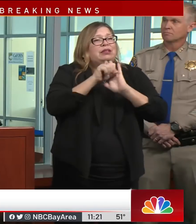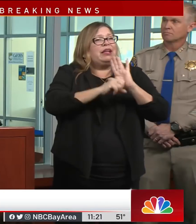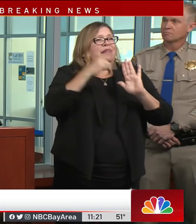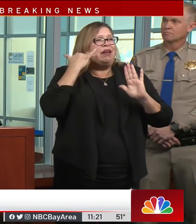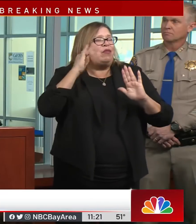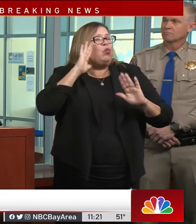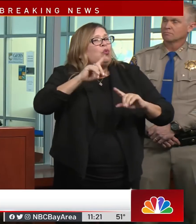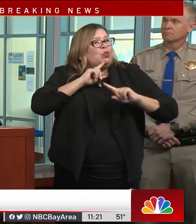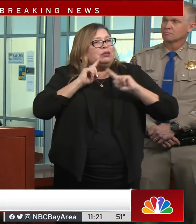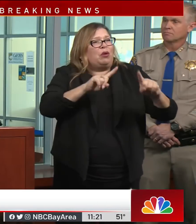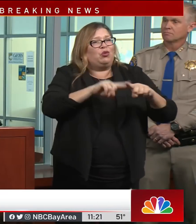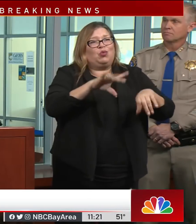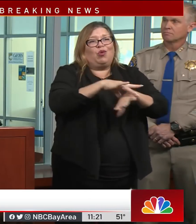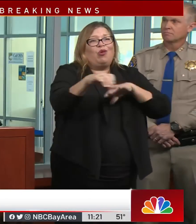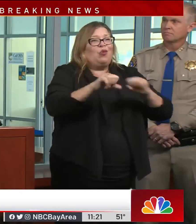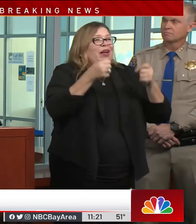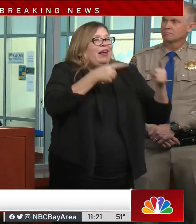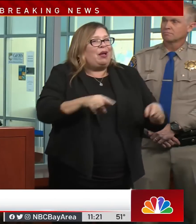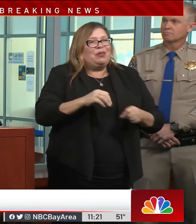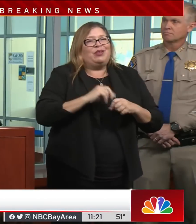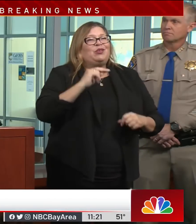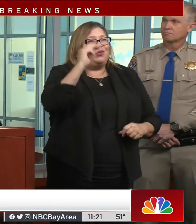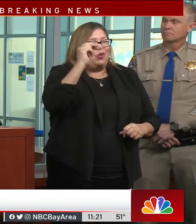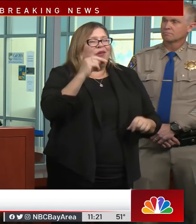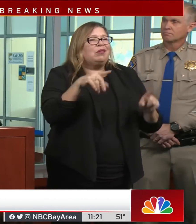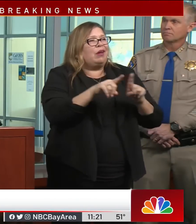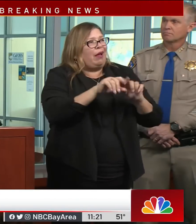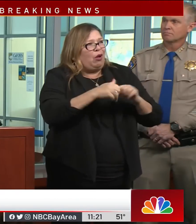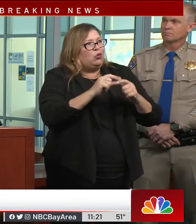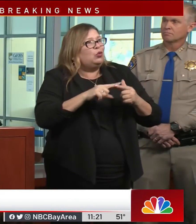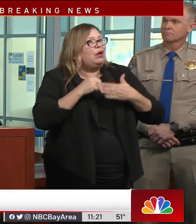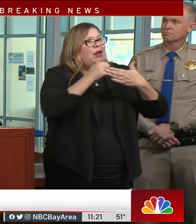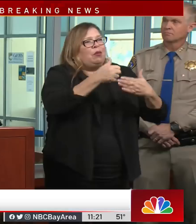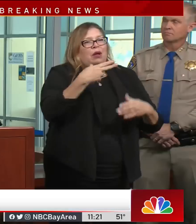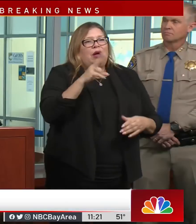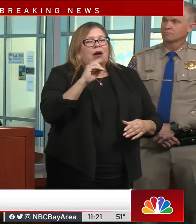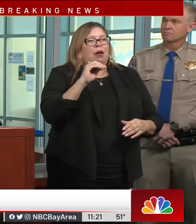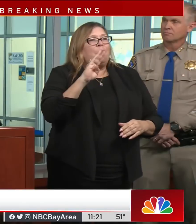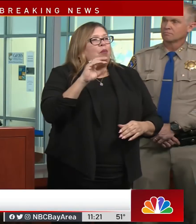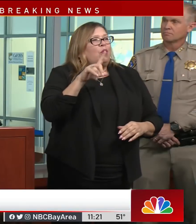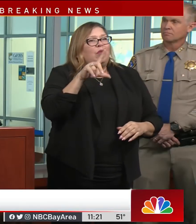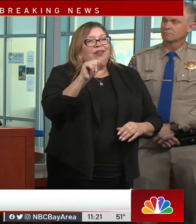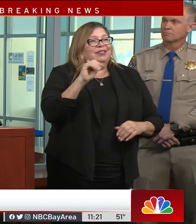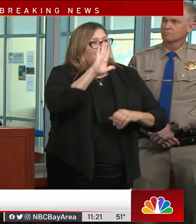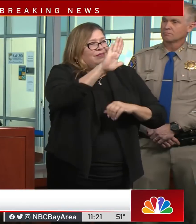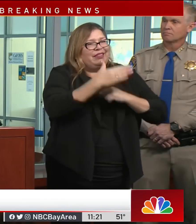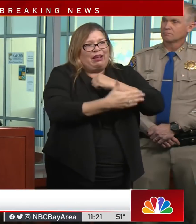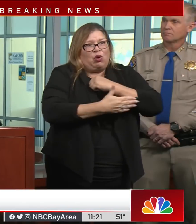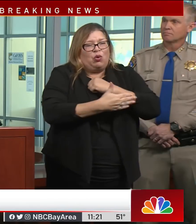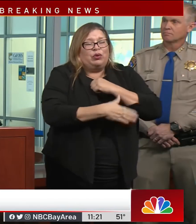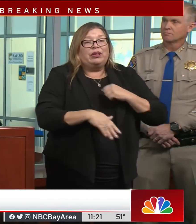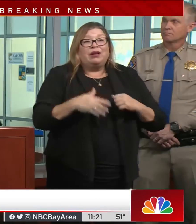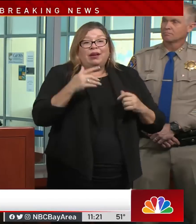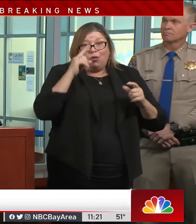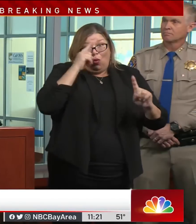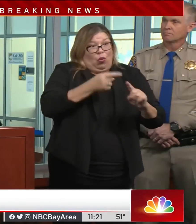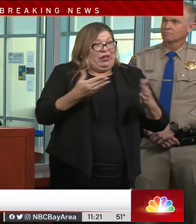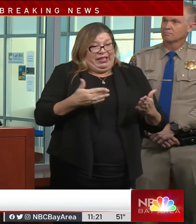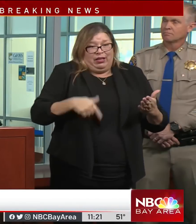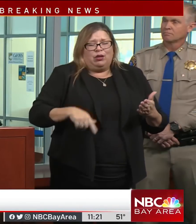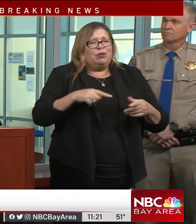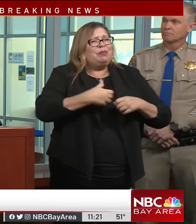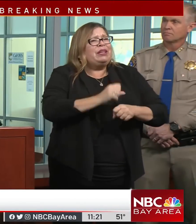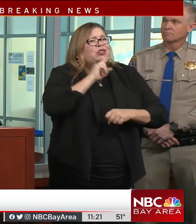the earthquake up north and to Humboldt County. Really, the role here is to provide whatever resources or commodities, mutual aid